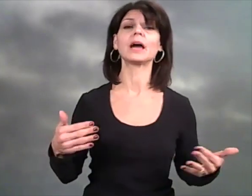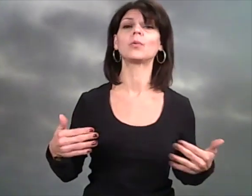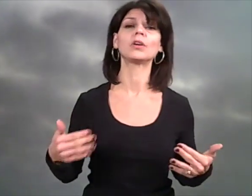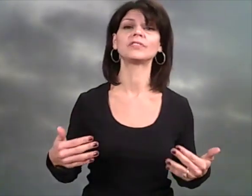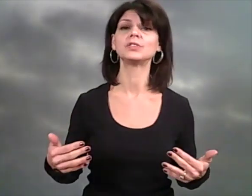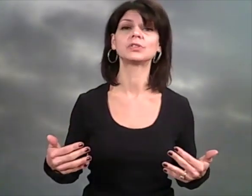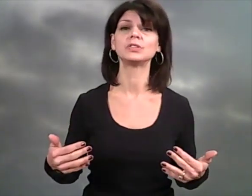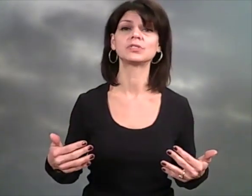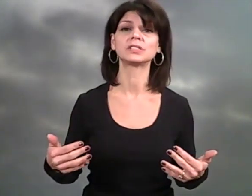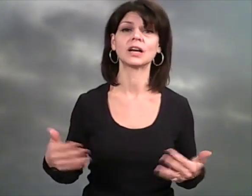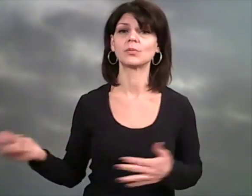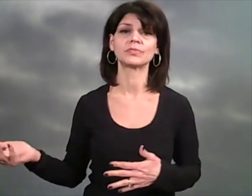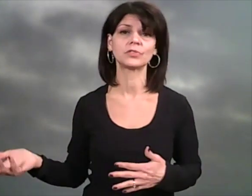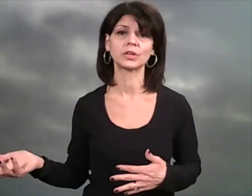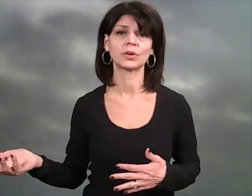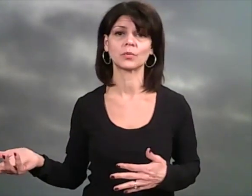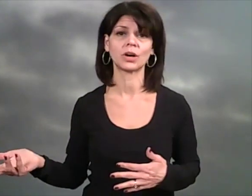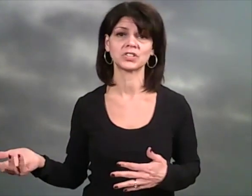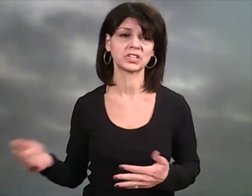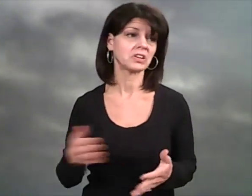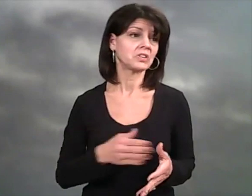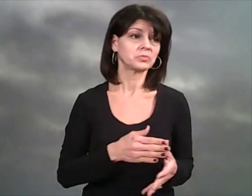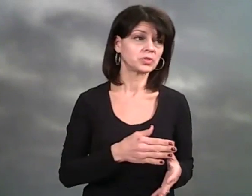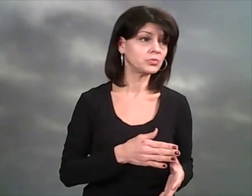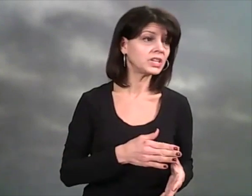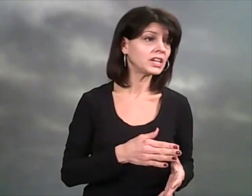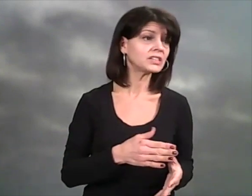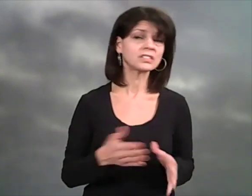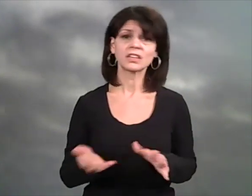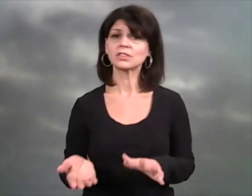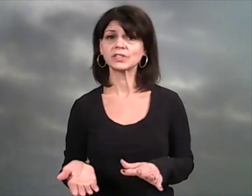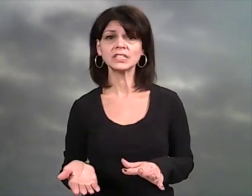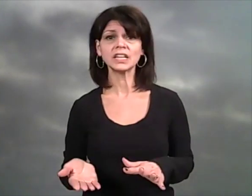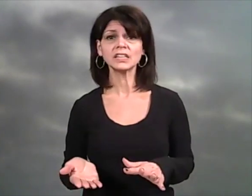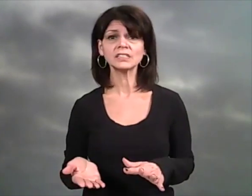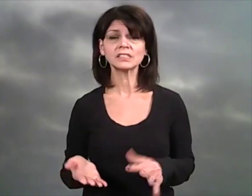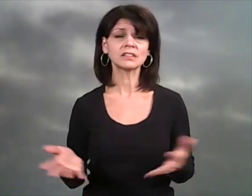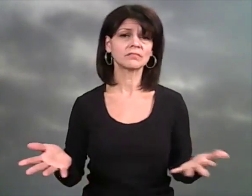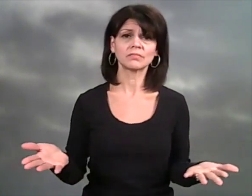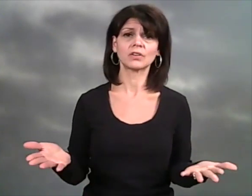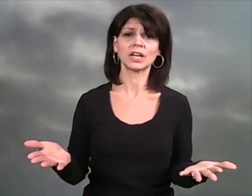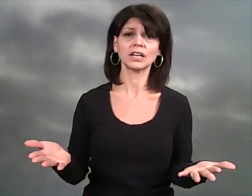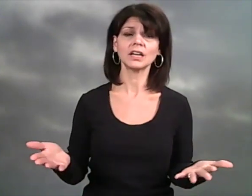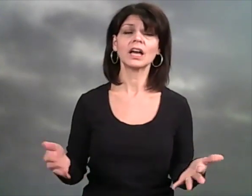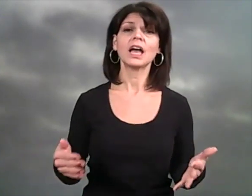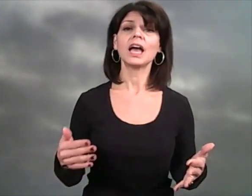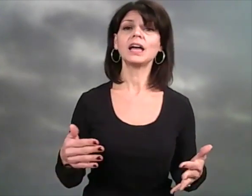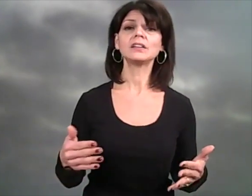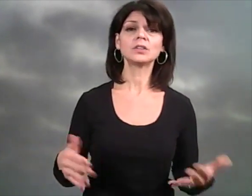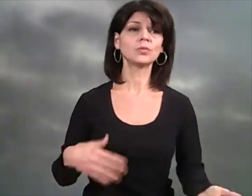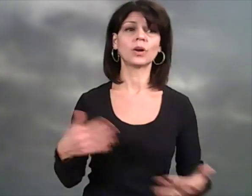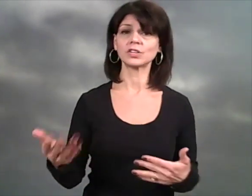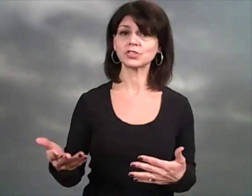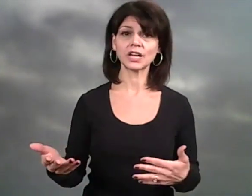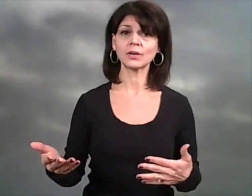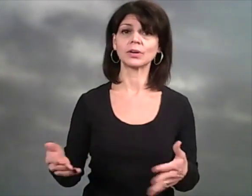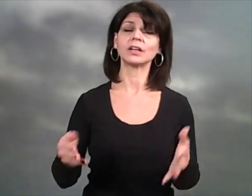how often you can use a towel before you want to wash it. Two days? Three days? Okay? And you wash your towel.